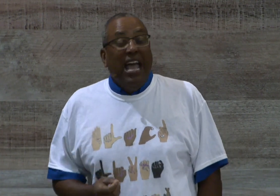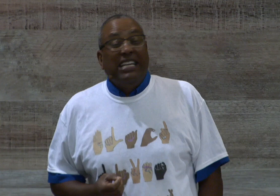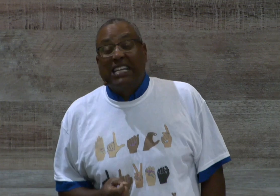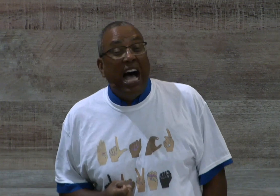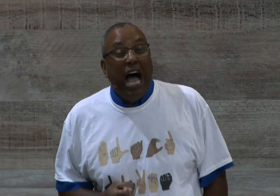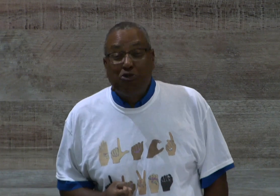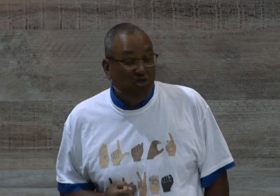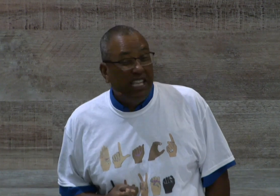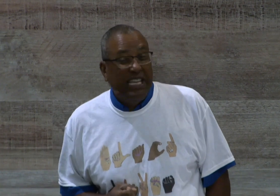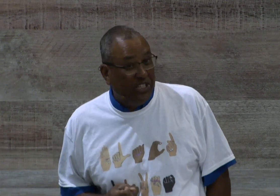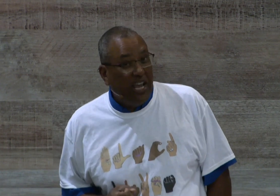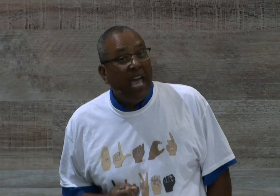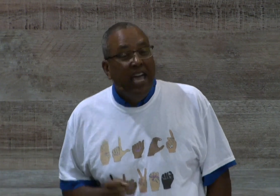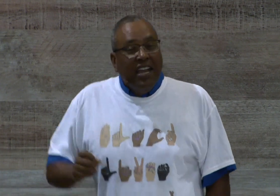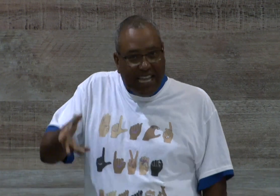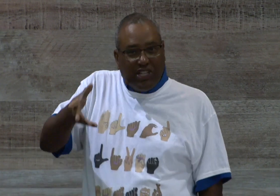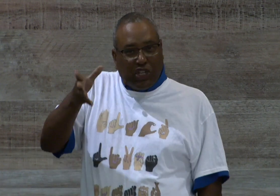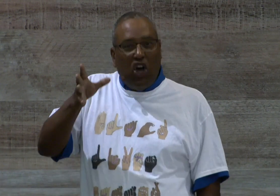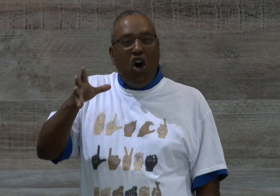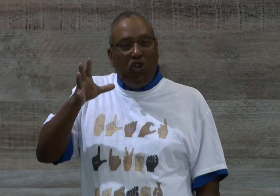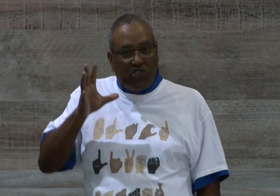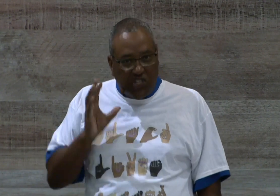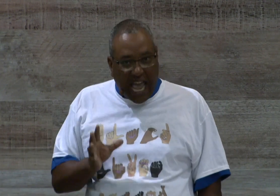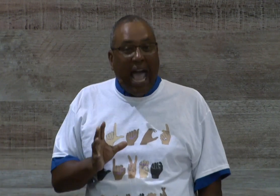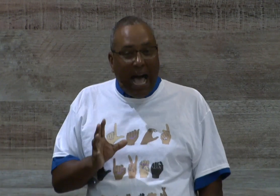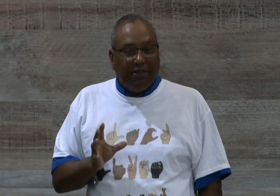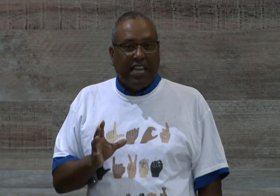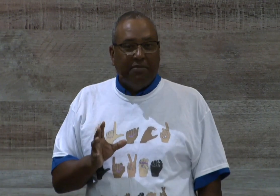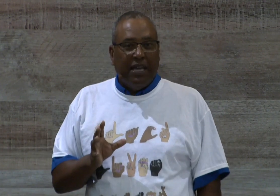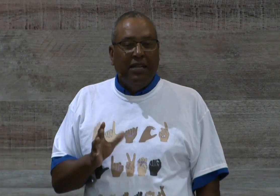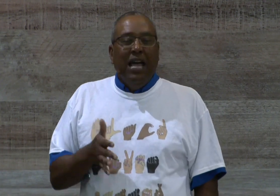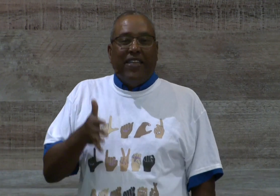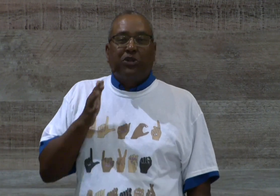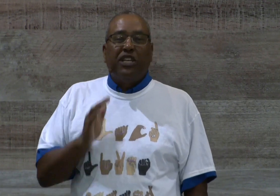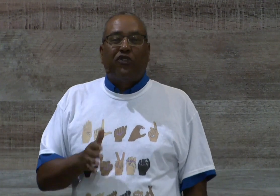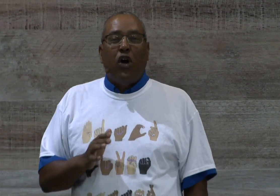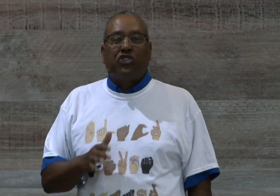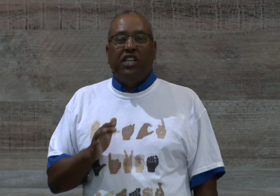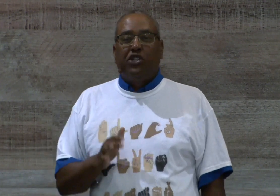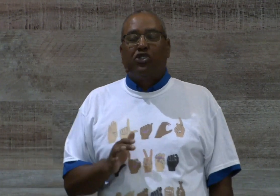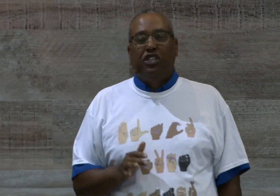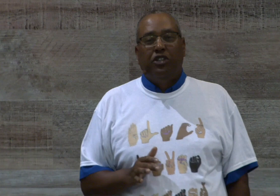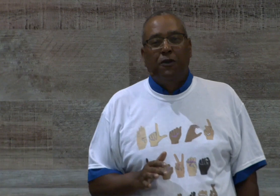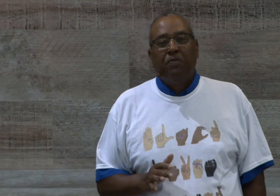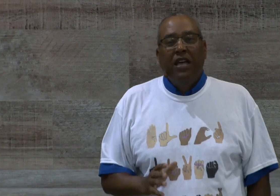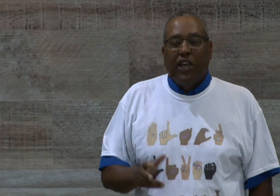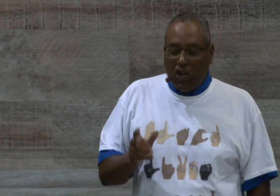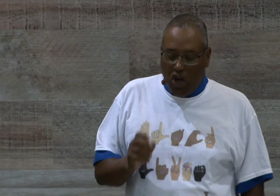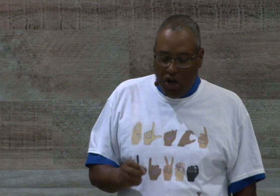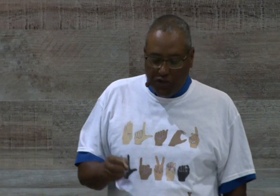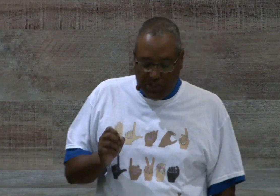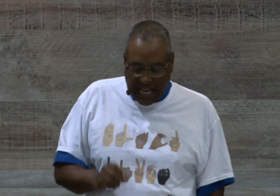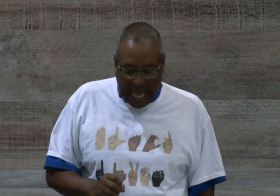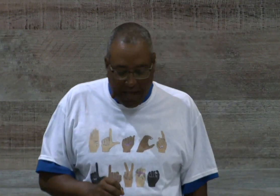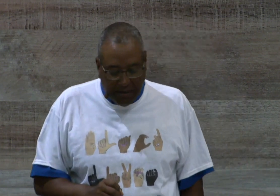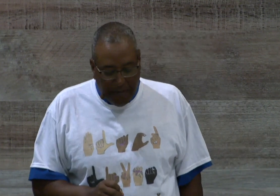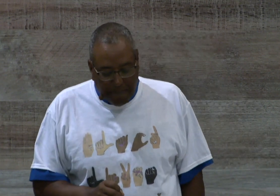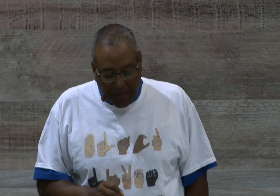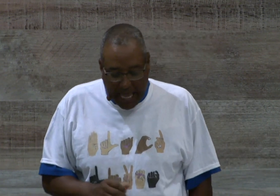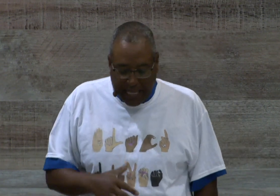did God really say? Again, to cause doubt, amen? That's what these false teachers do. They cause doubt, and that